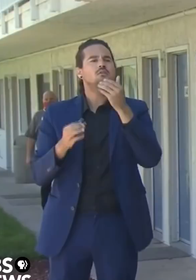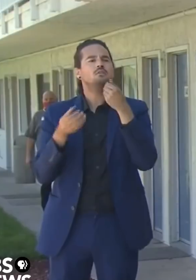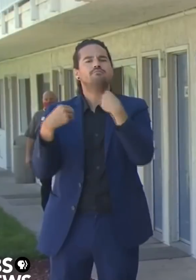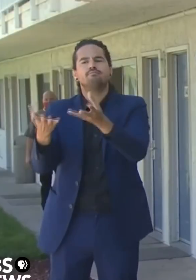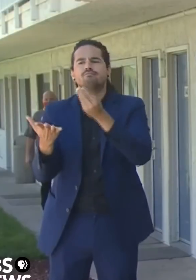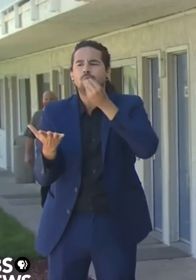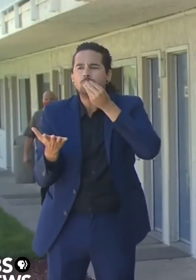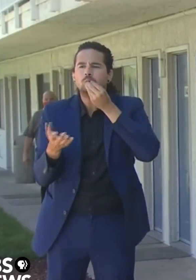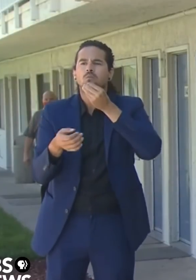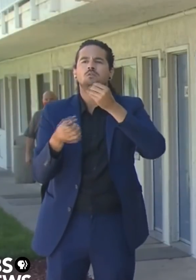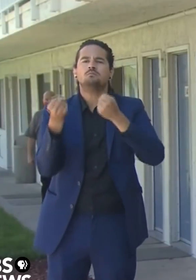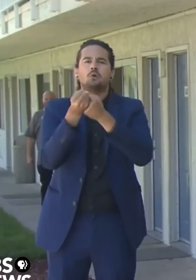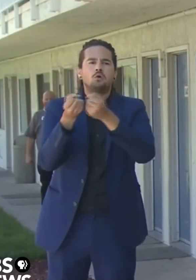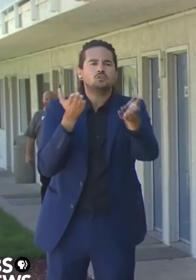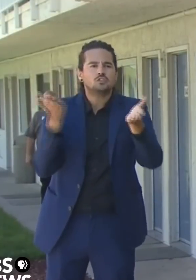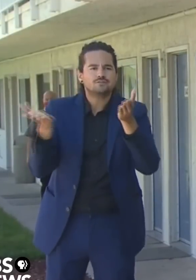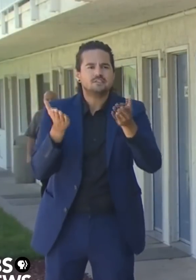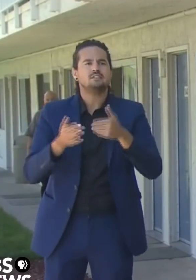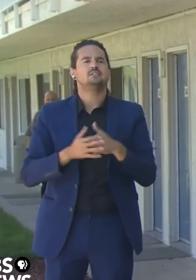in the next year.